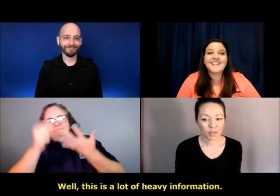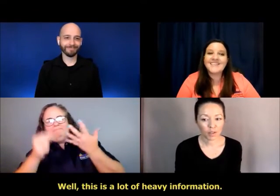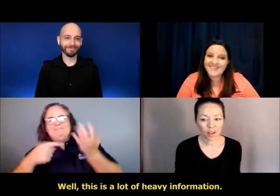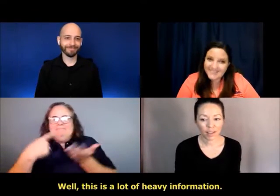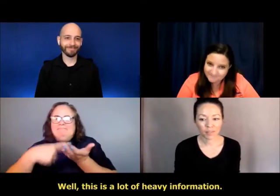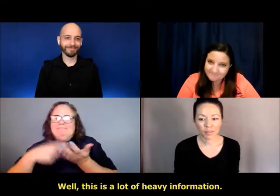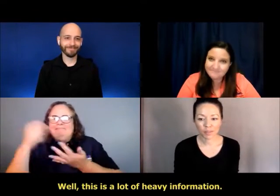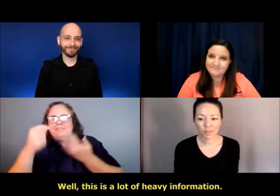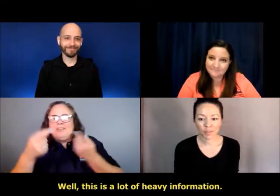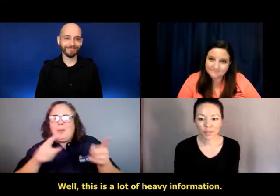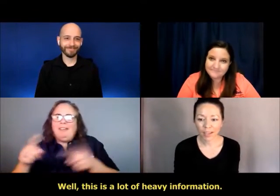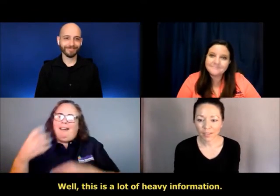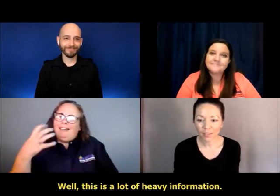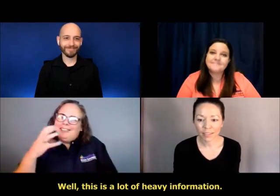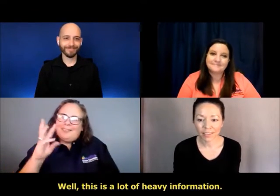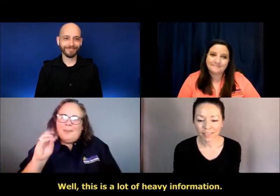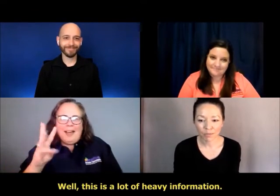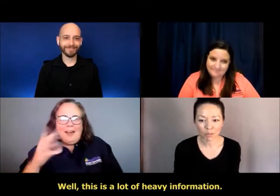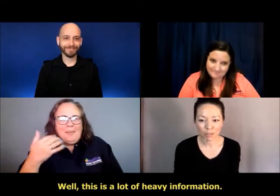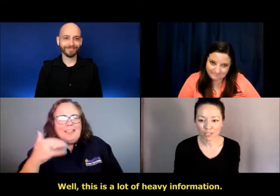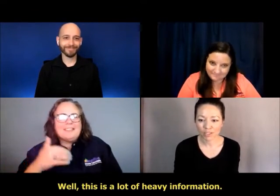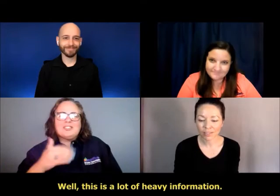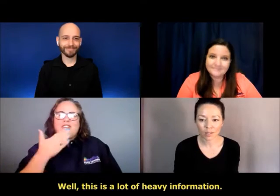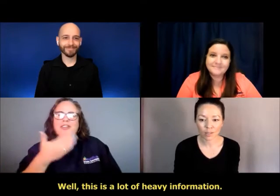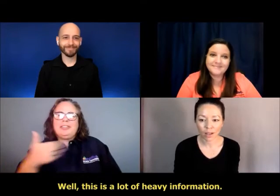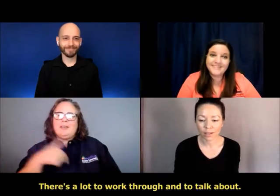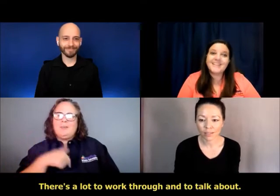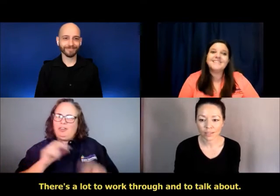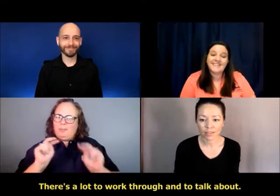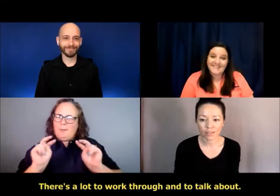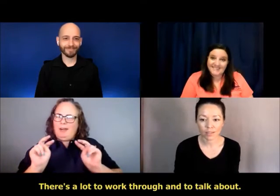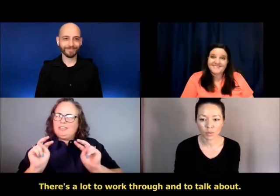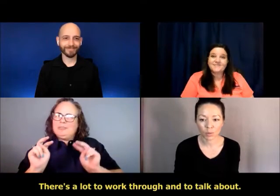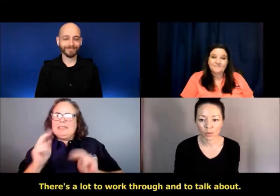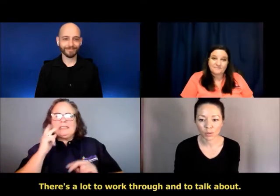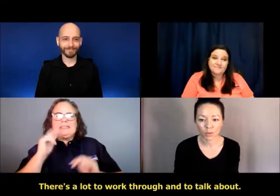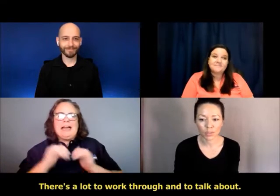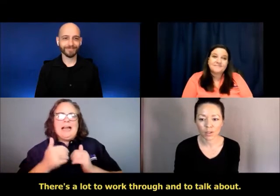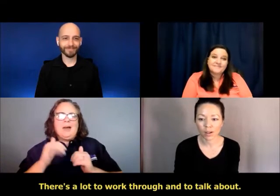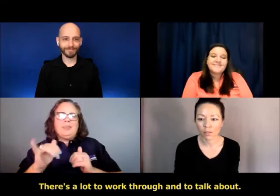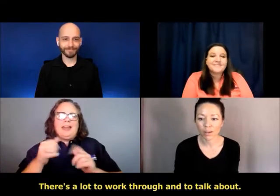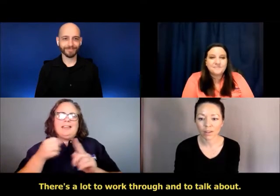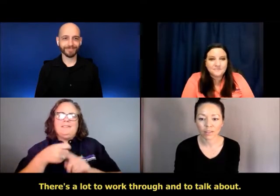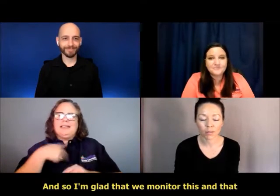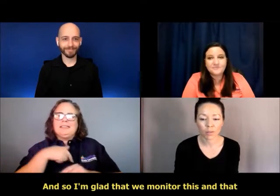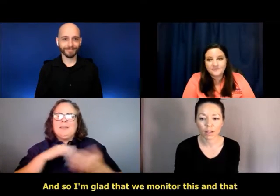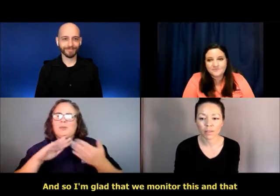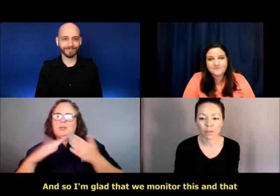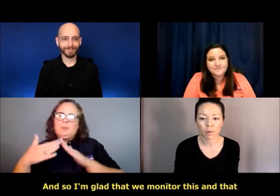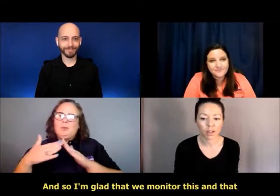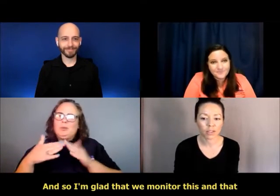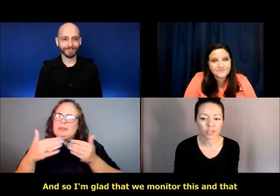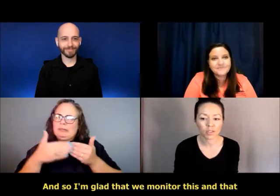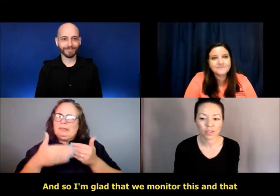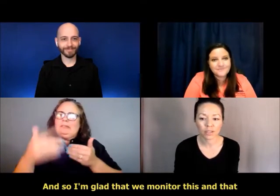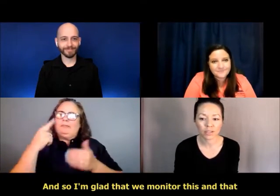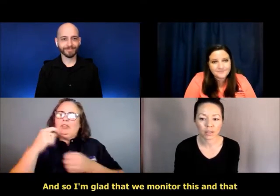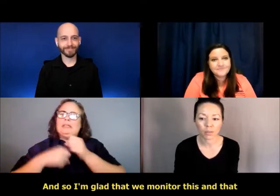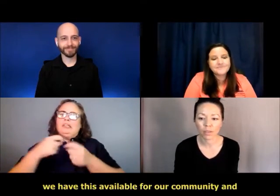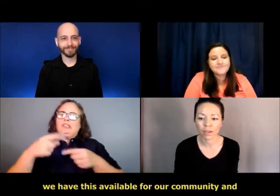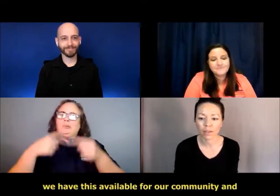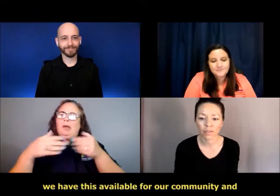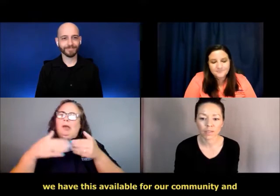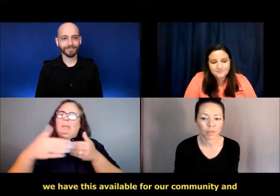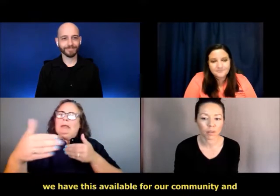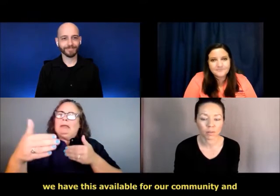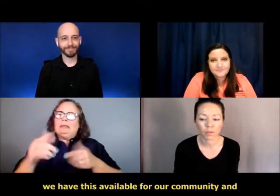This is a lot of, of, of heavy information. There's a lot to, to work through and to talk about. And so I'm glad that we monitor this and